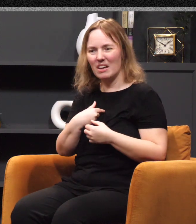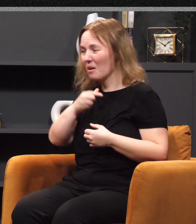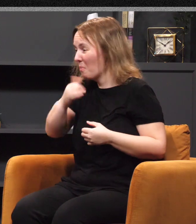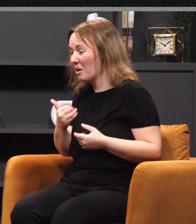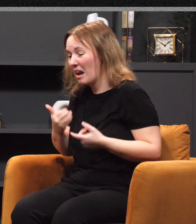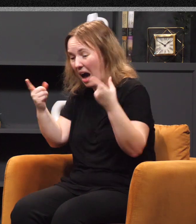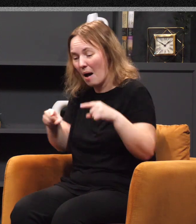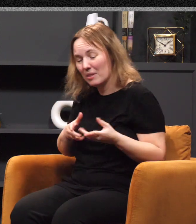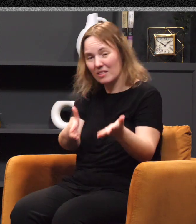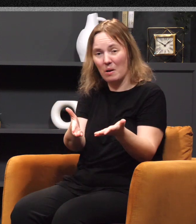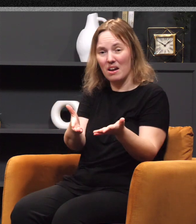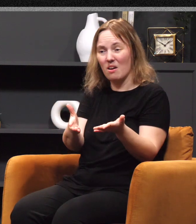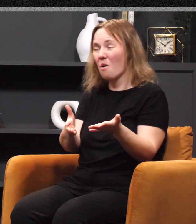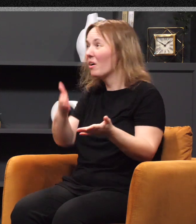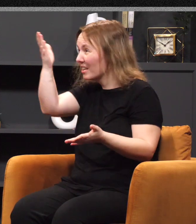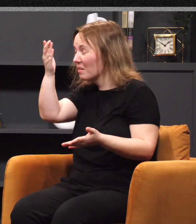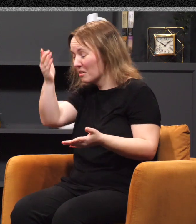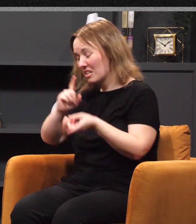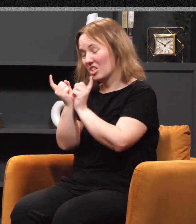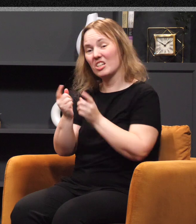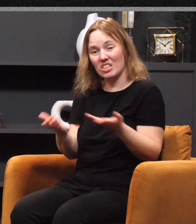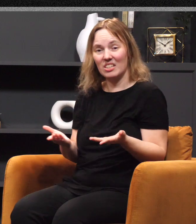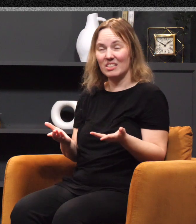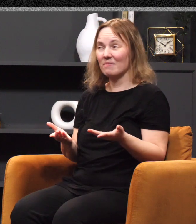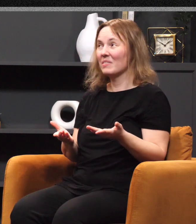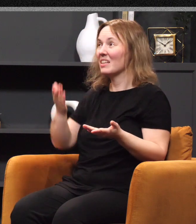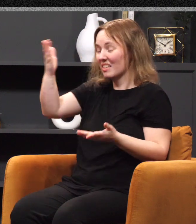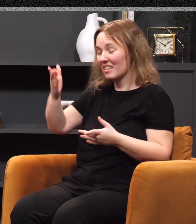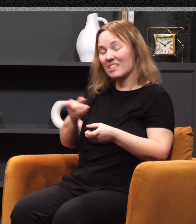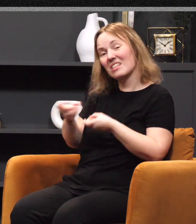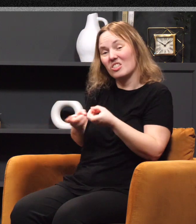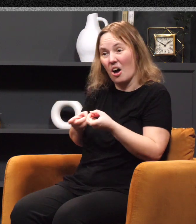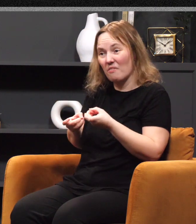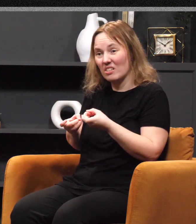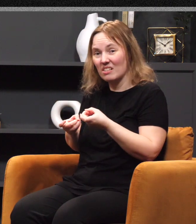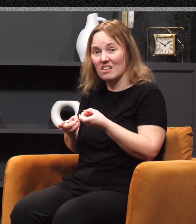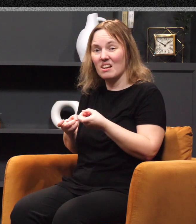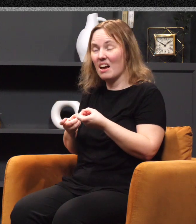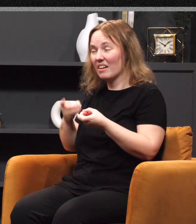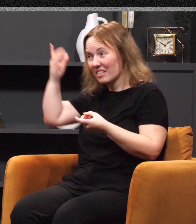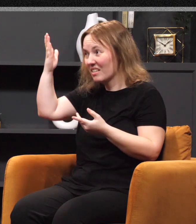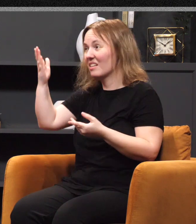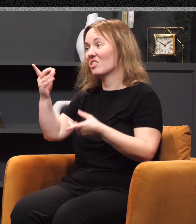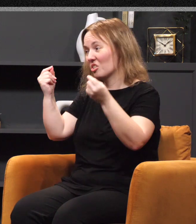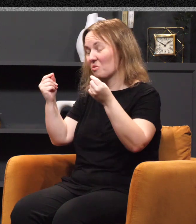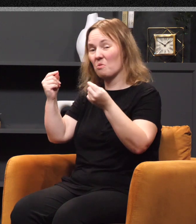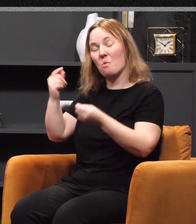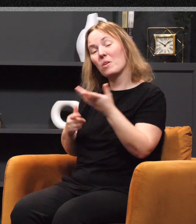change things, because after all, if God is God, then He's sovereign, He can do what He wants, and He's not doing anything, so this must be what He wants to happen to me.